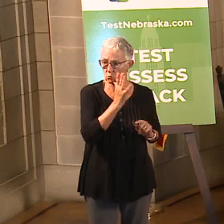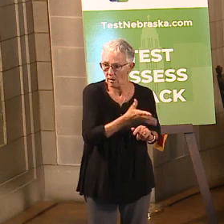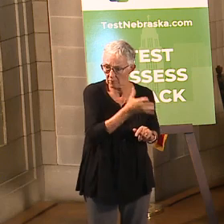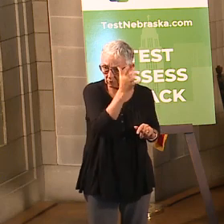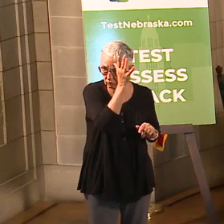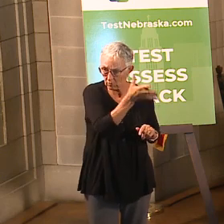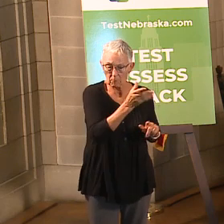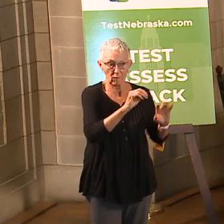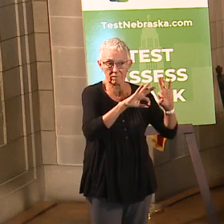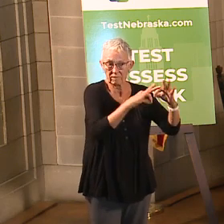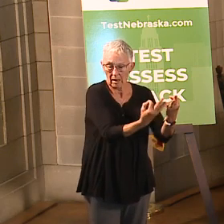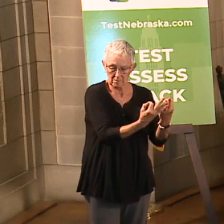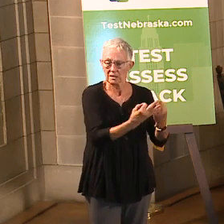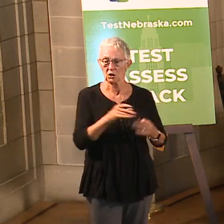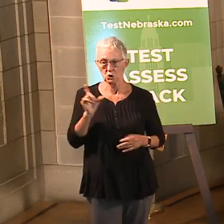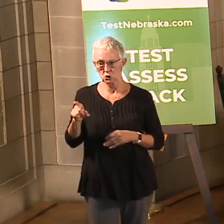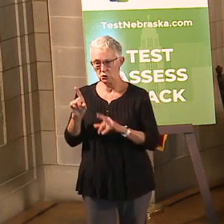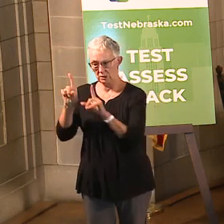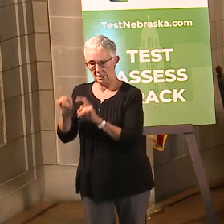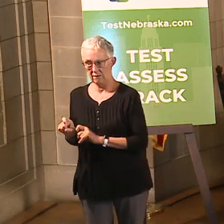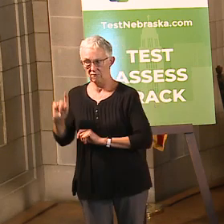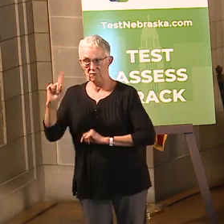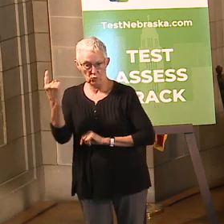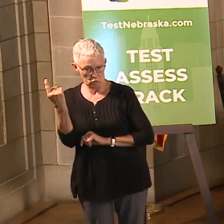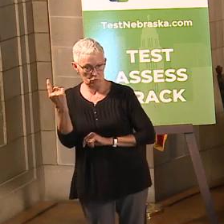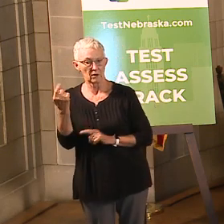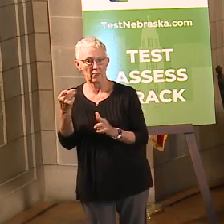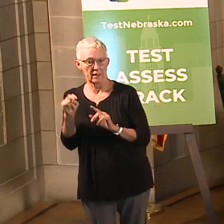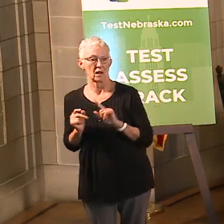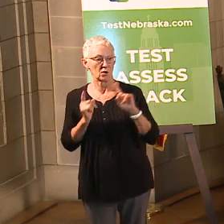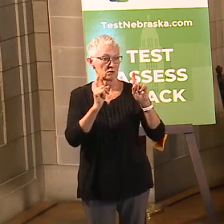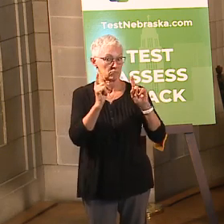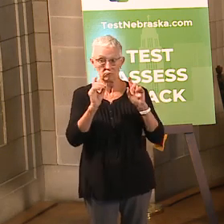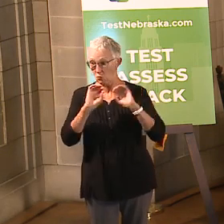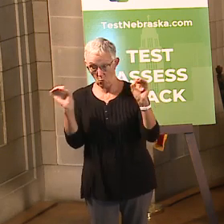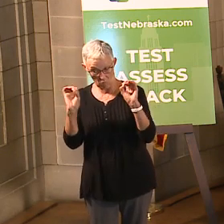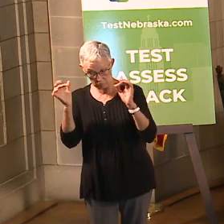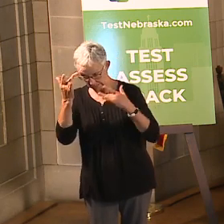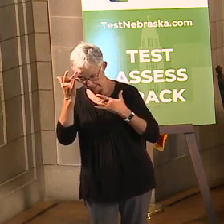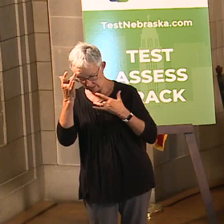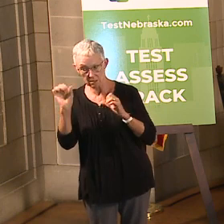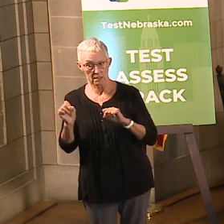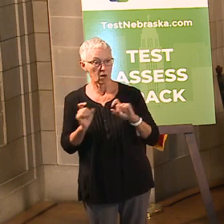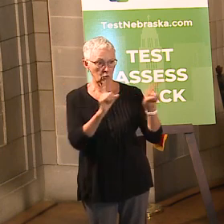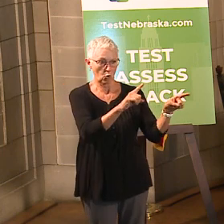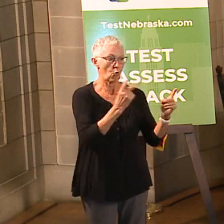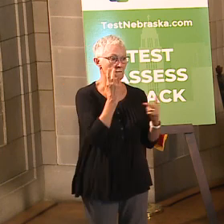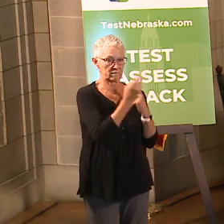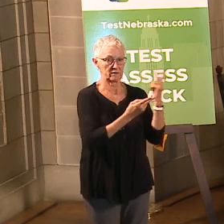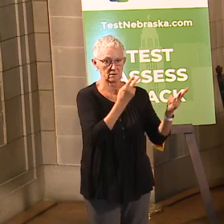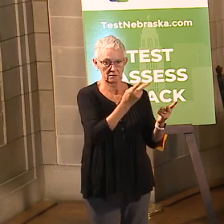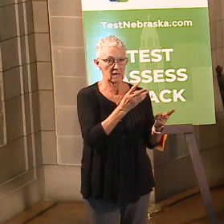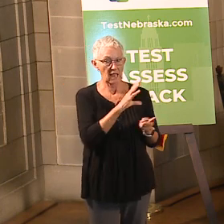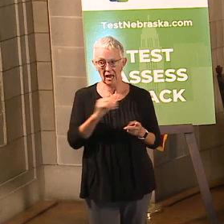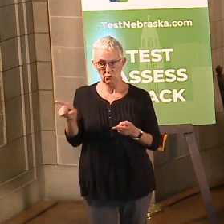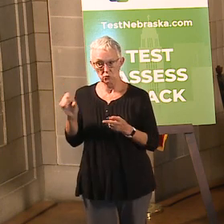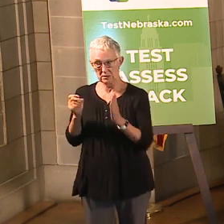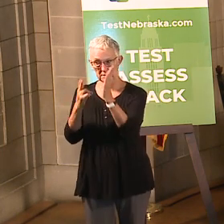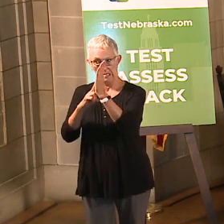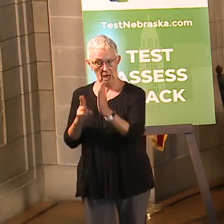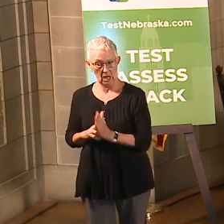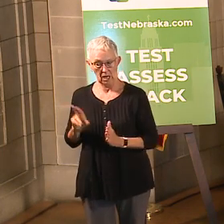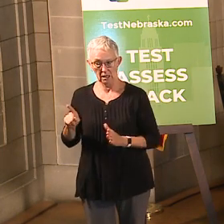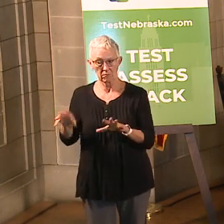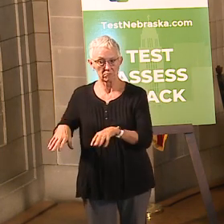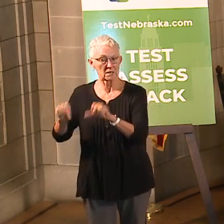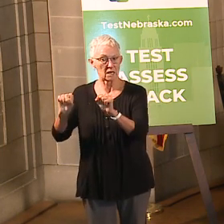sign up, and then you can start looking to schedule yourself for a test. We've got no restrictions with regard to getting that